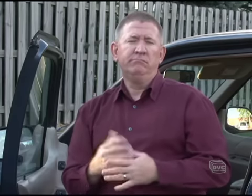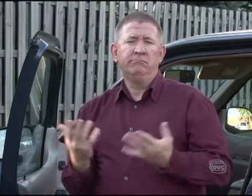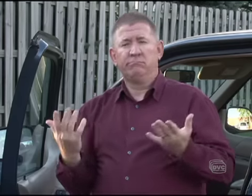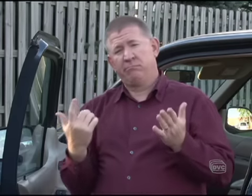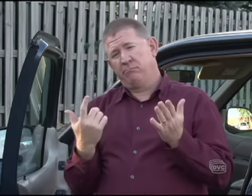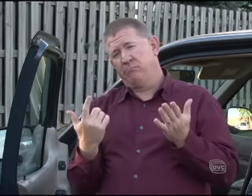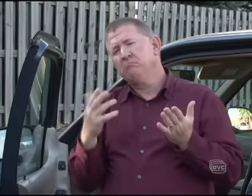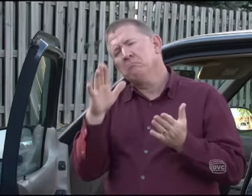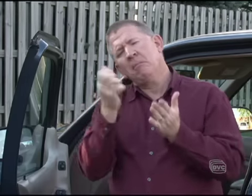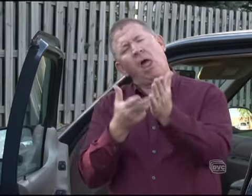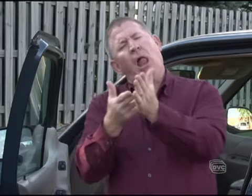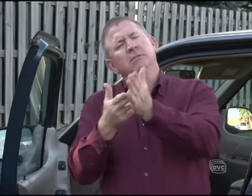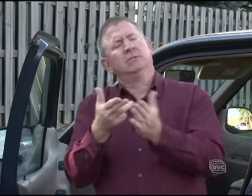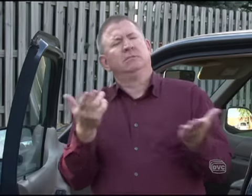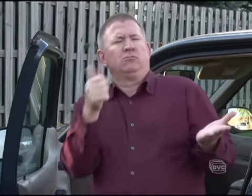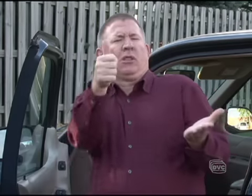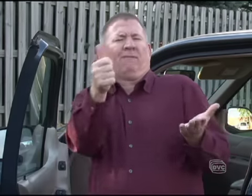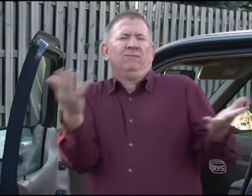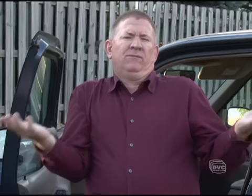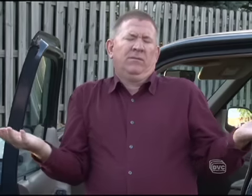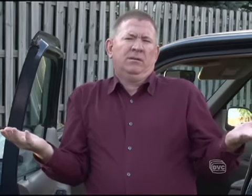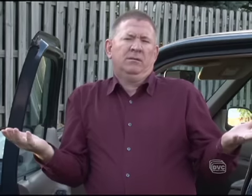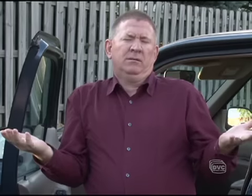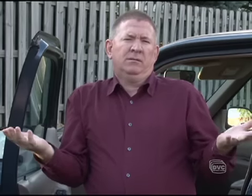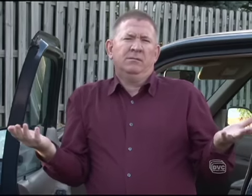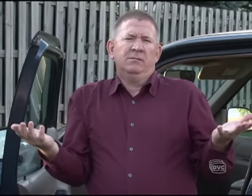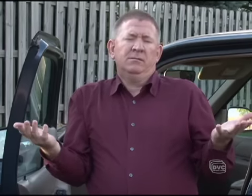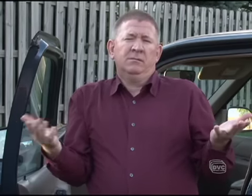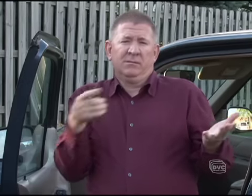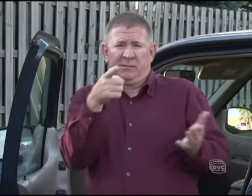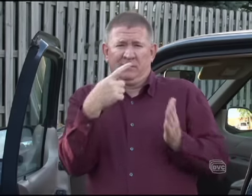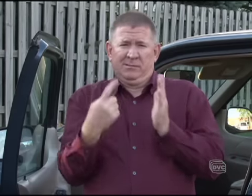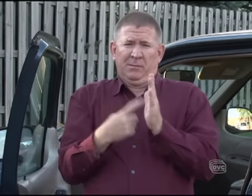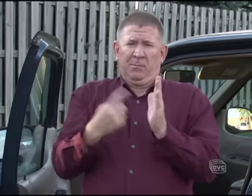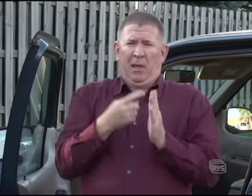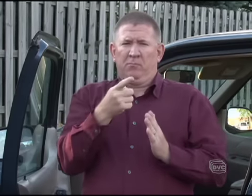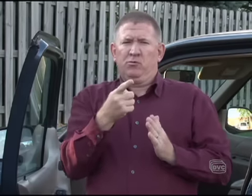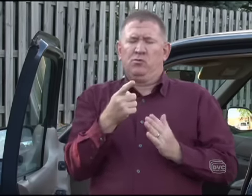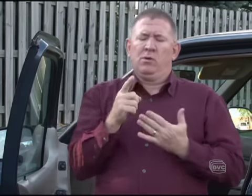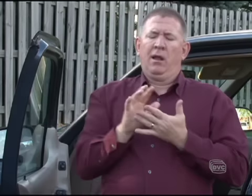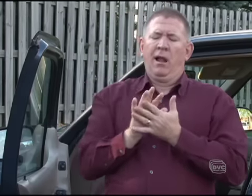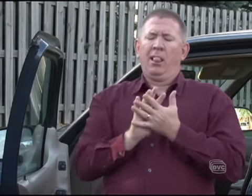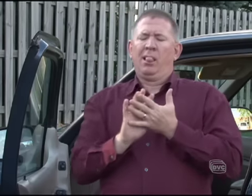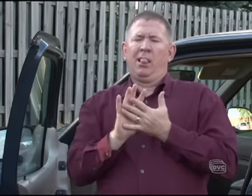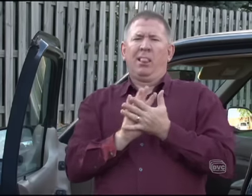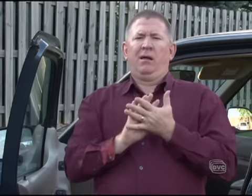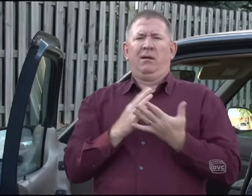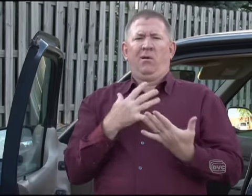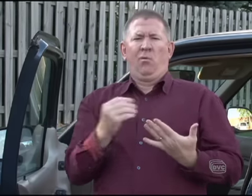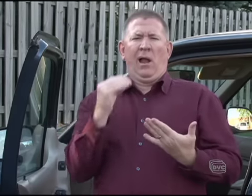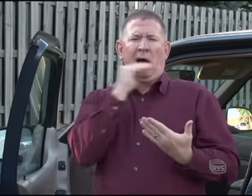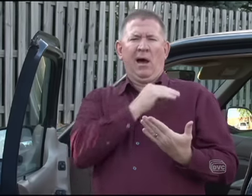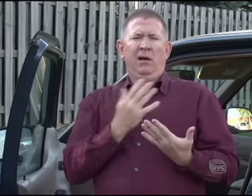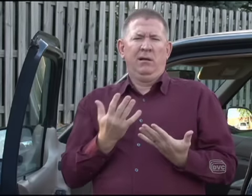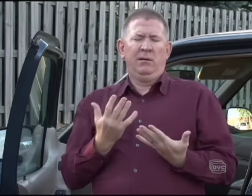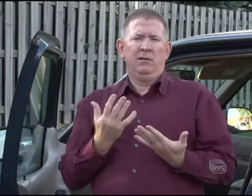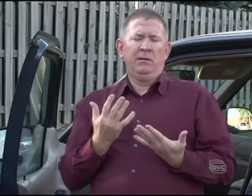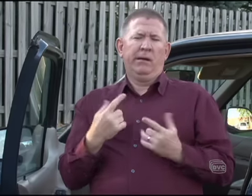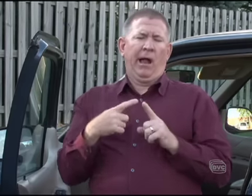So, let's be honest. Be honest with yourself. Do you sometimes cover over the truth? Lie about things?